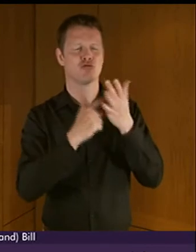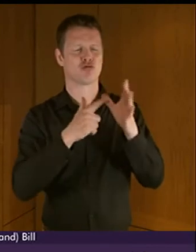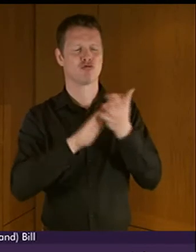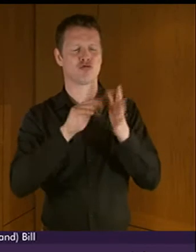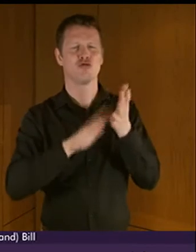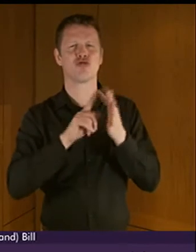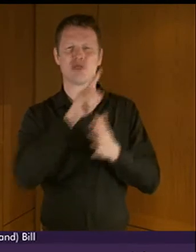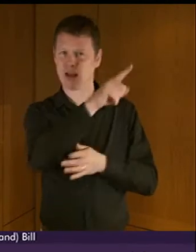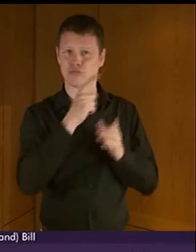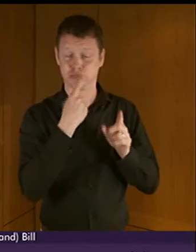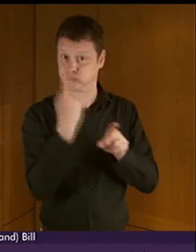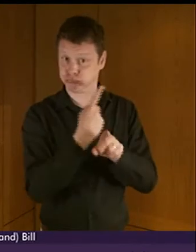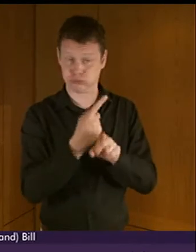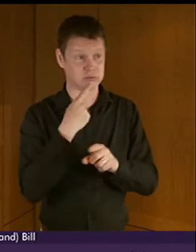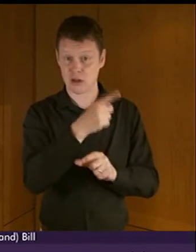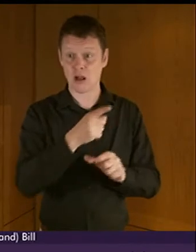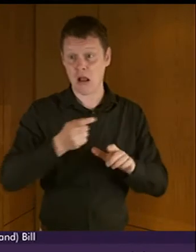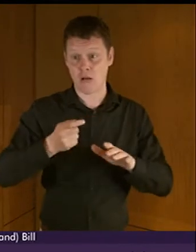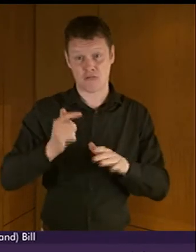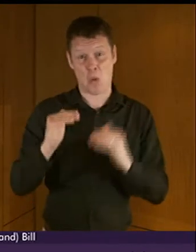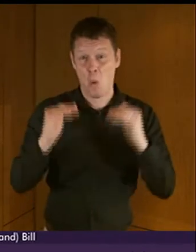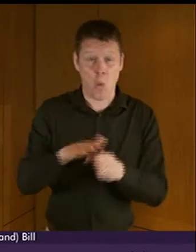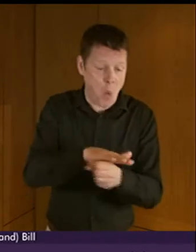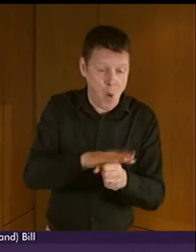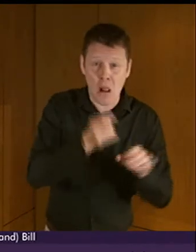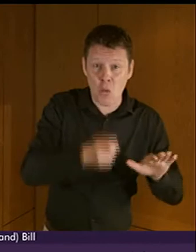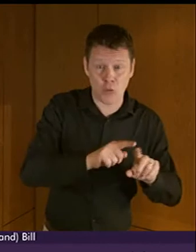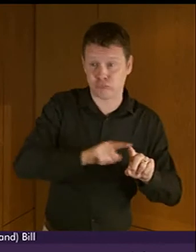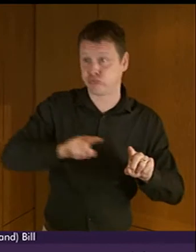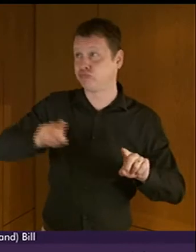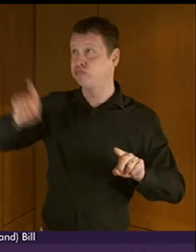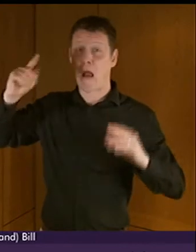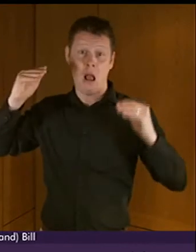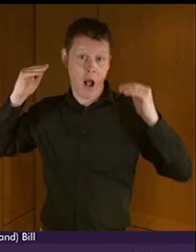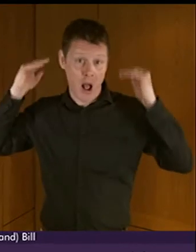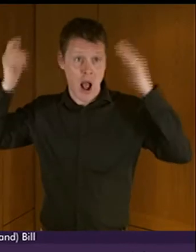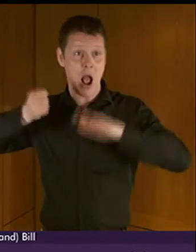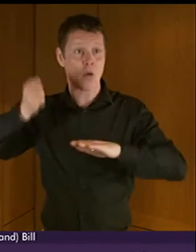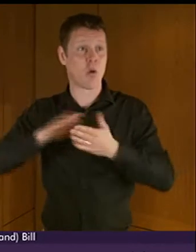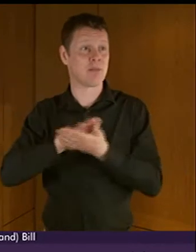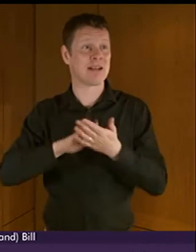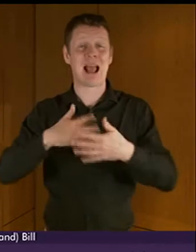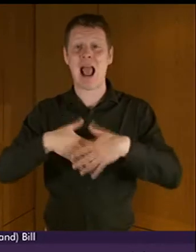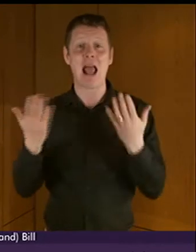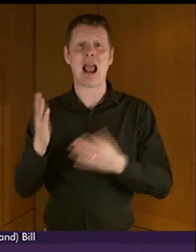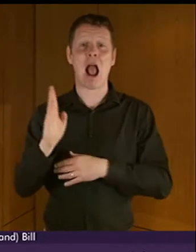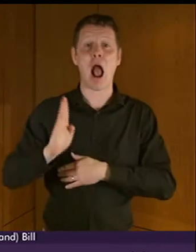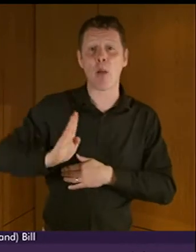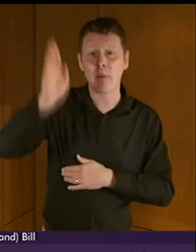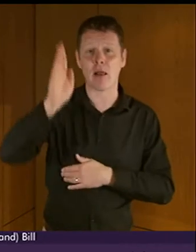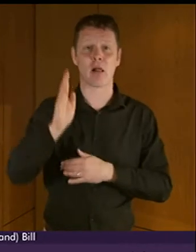cases right up to the high court and any form of appeal or tribunal or mental health